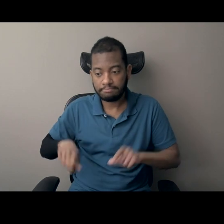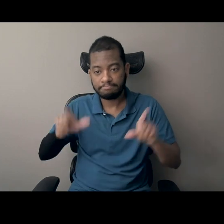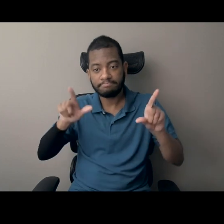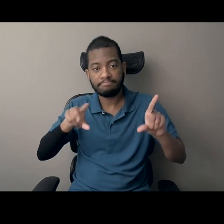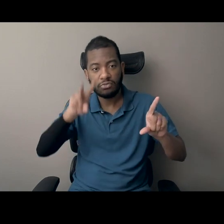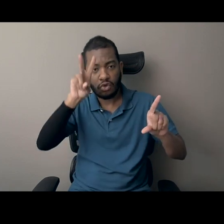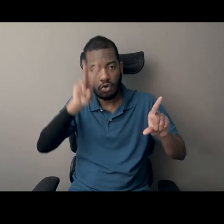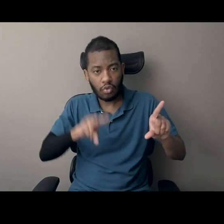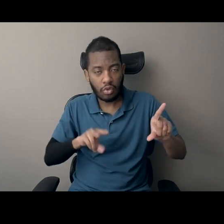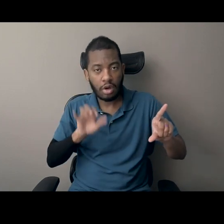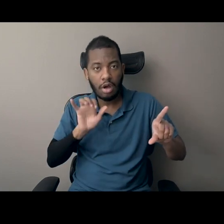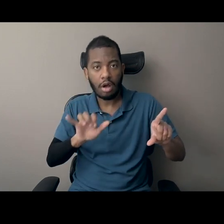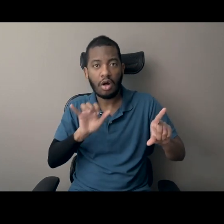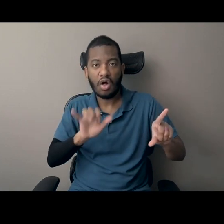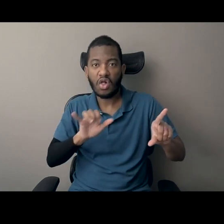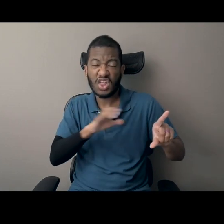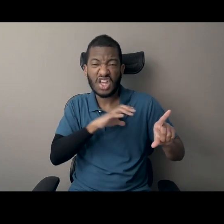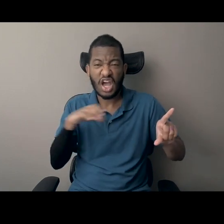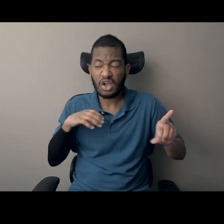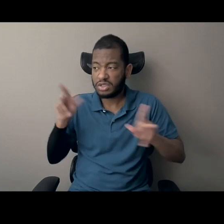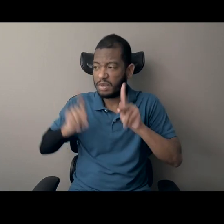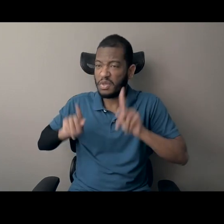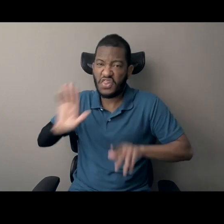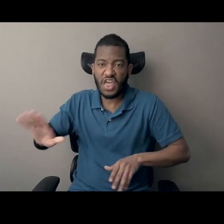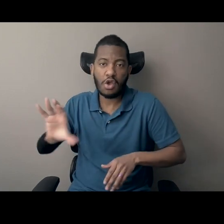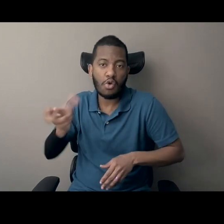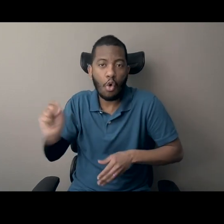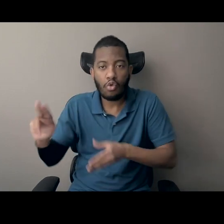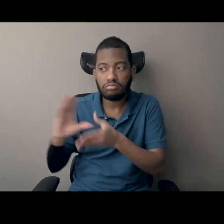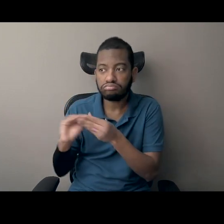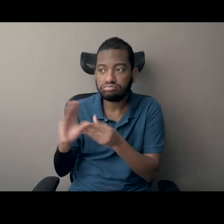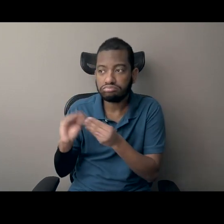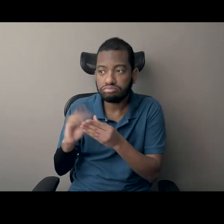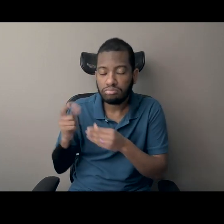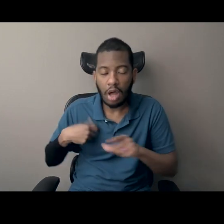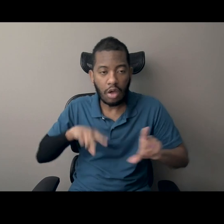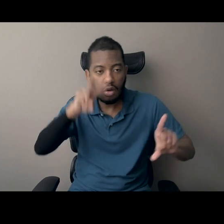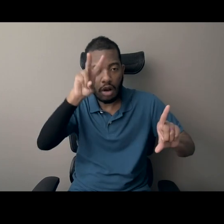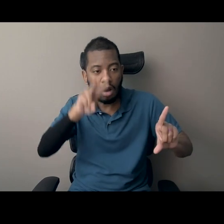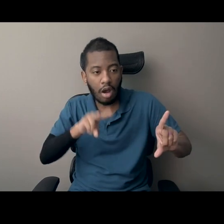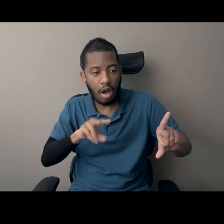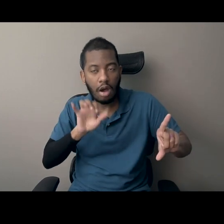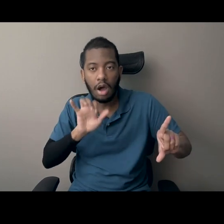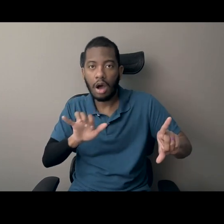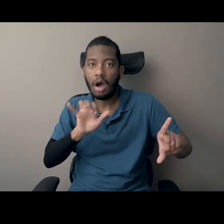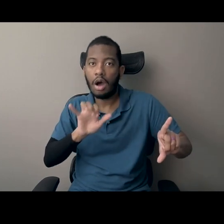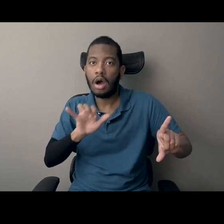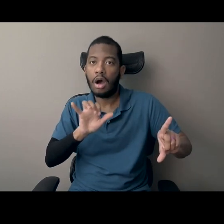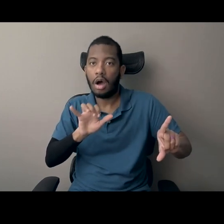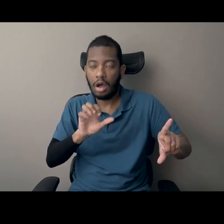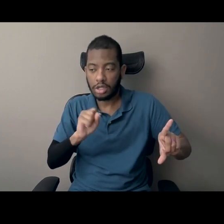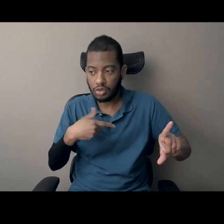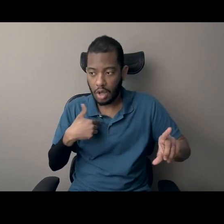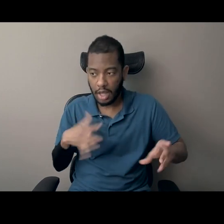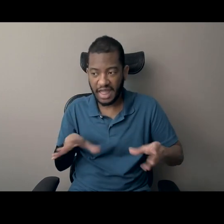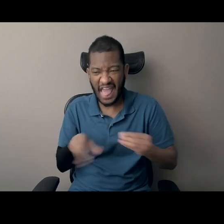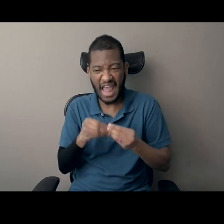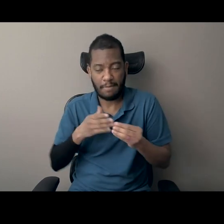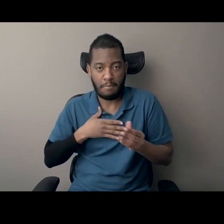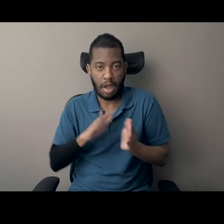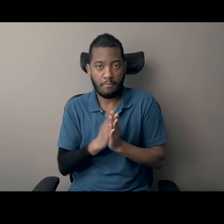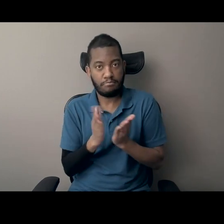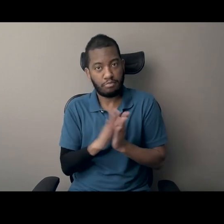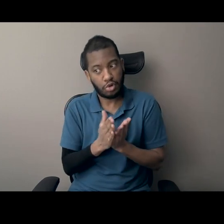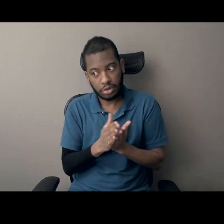Congress people's own words as best I could. So people could read for themselves, like what was really at issue and what was really happening.